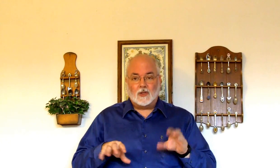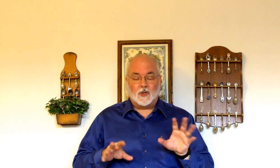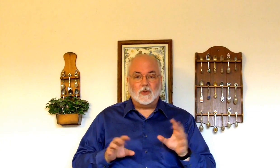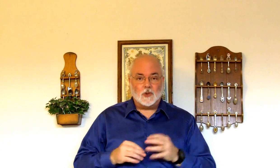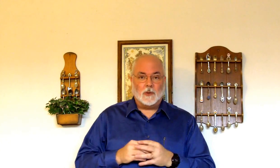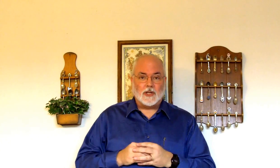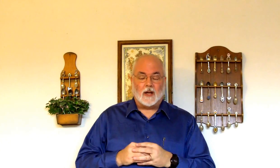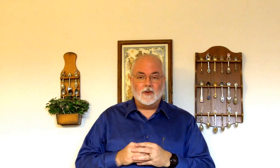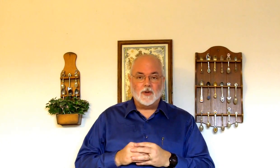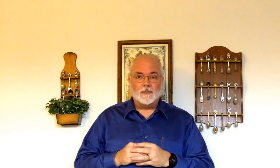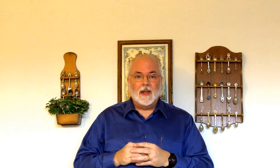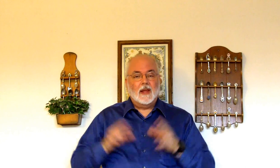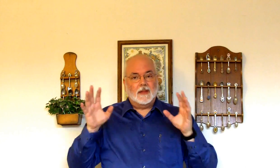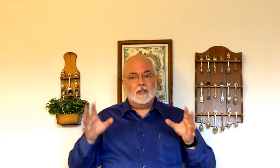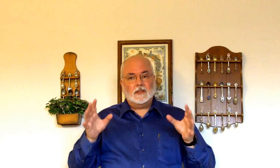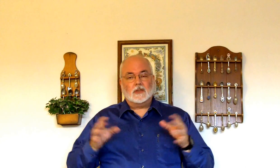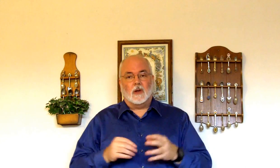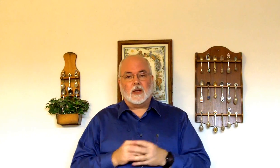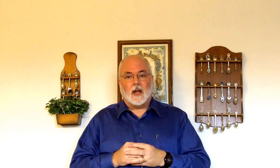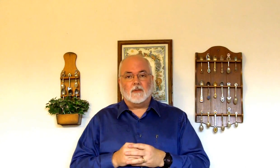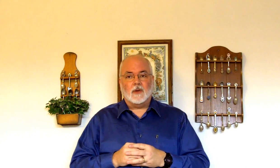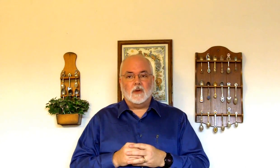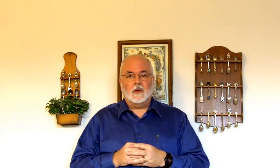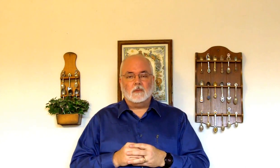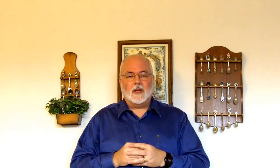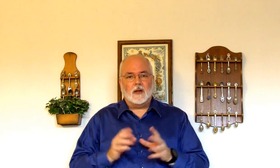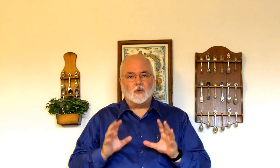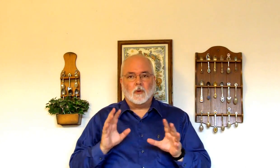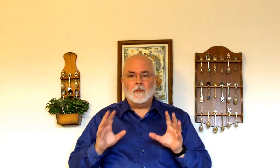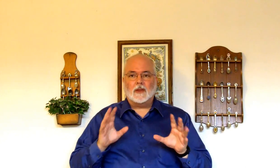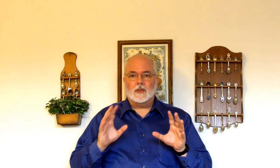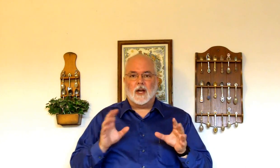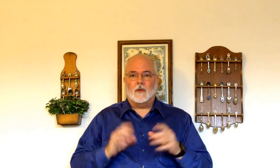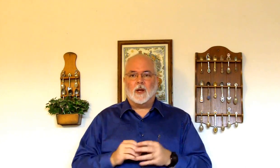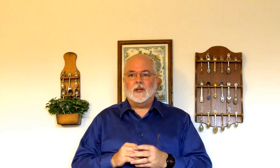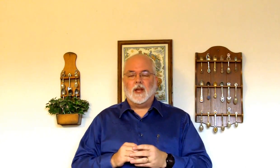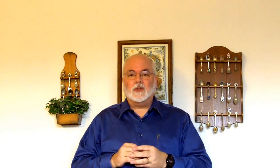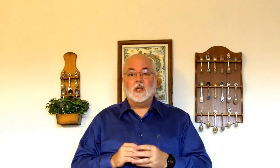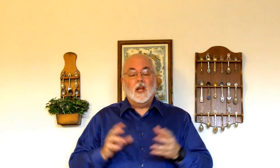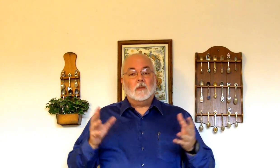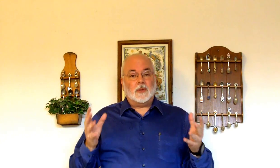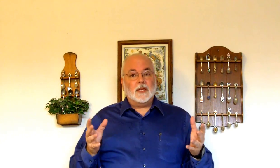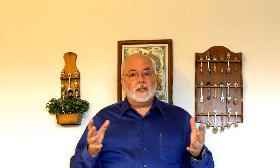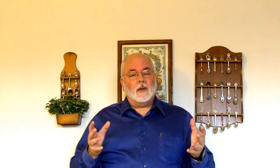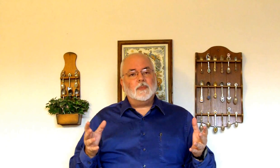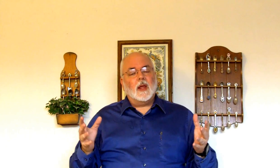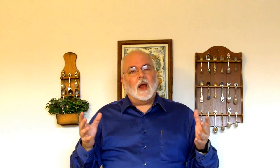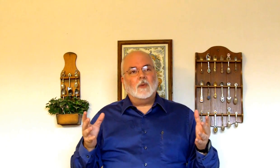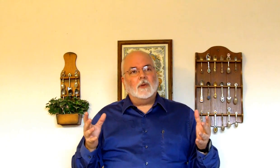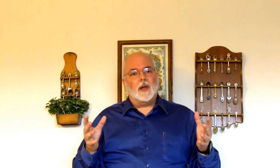or do the super challenge, this is the song I'd like for you to do. And I don't normally make those kind of recommendations, but this time, I really would